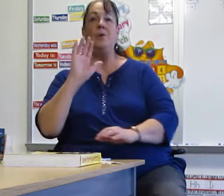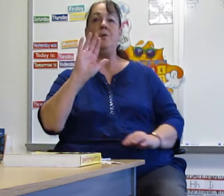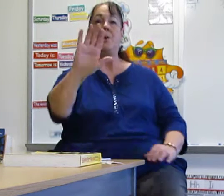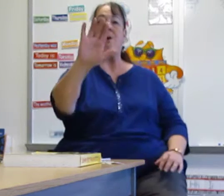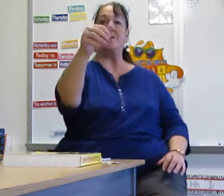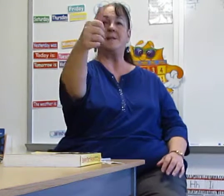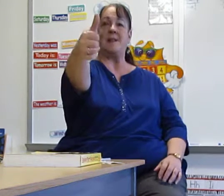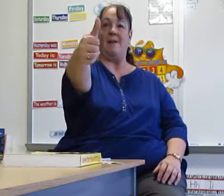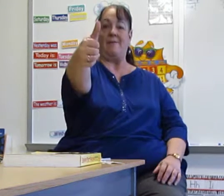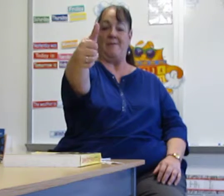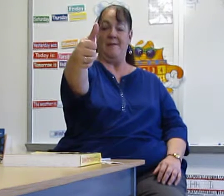Yourself.